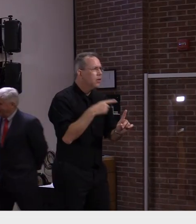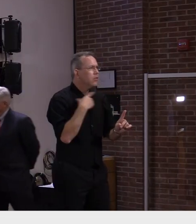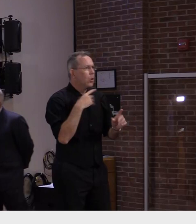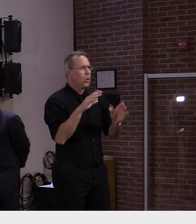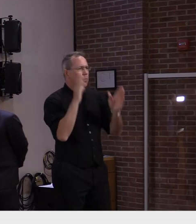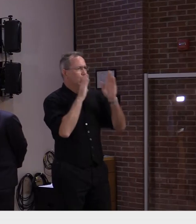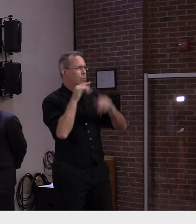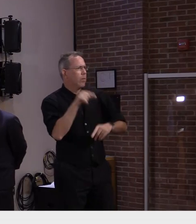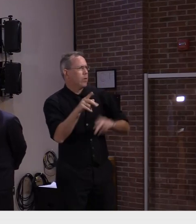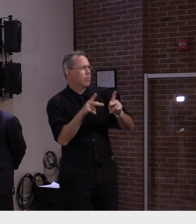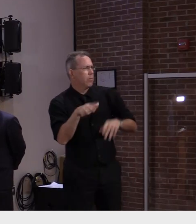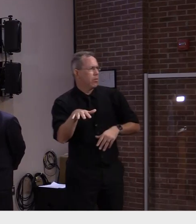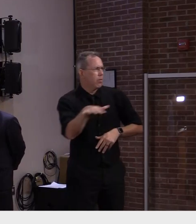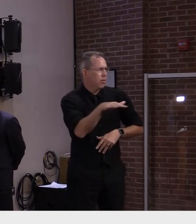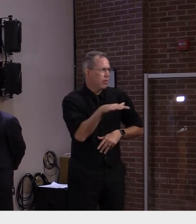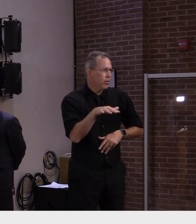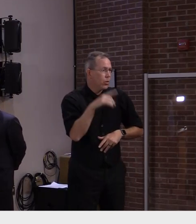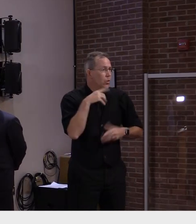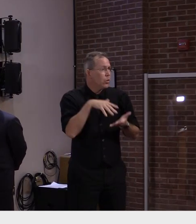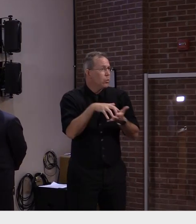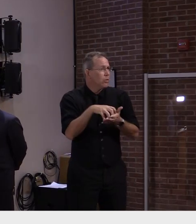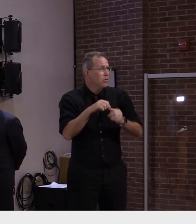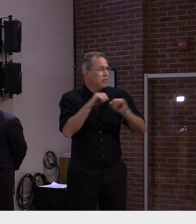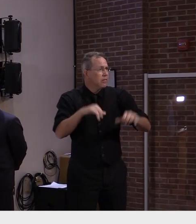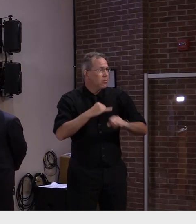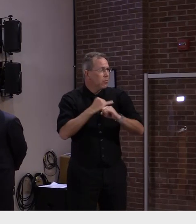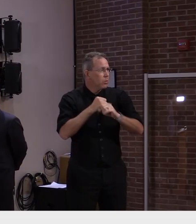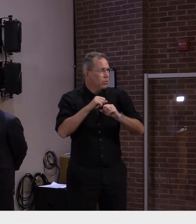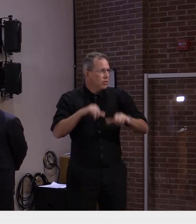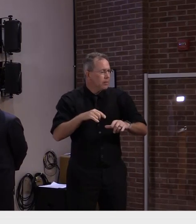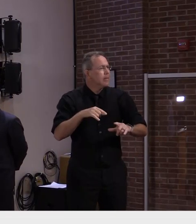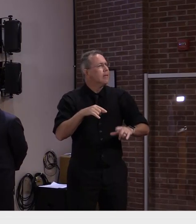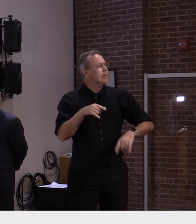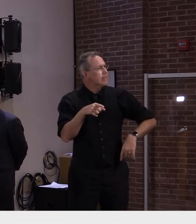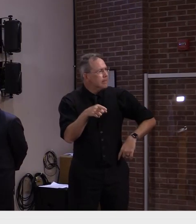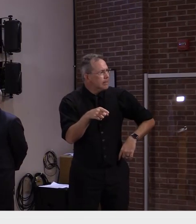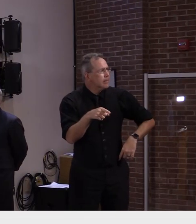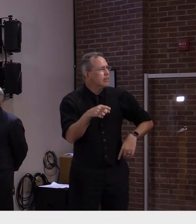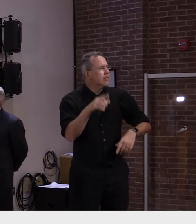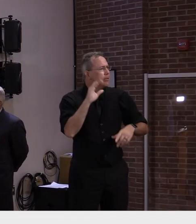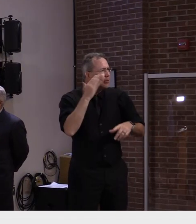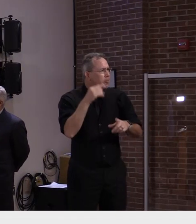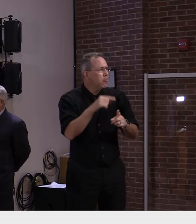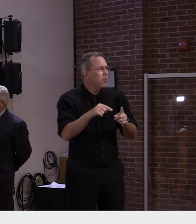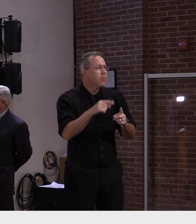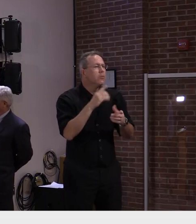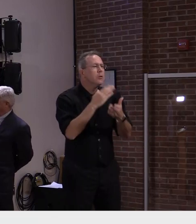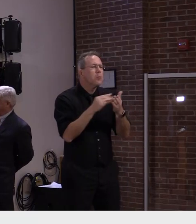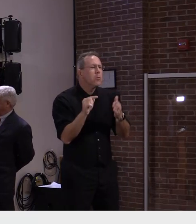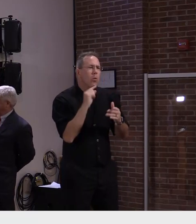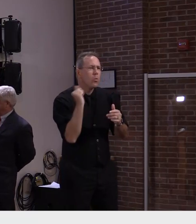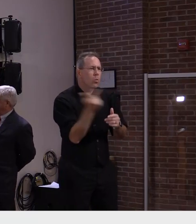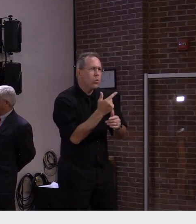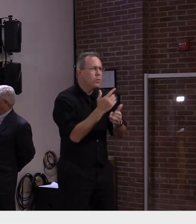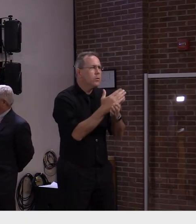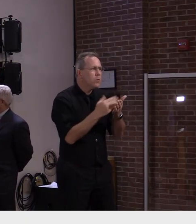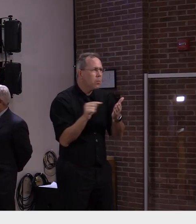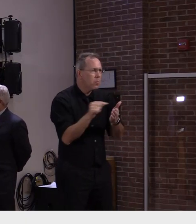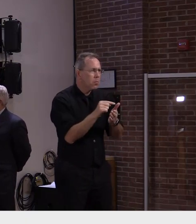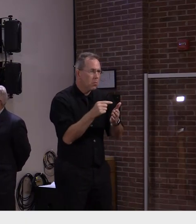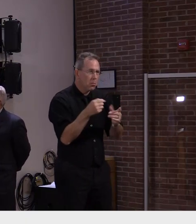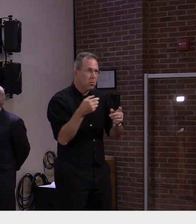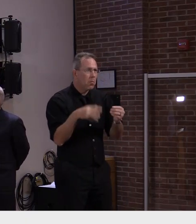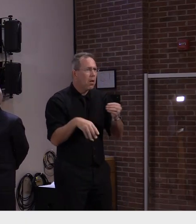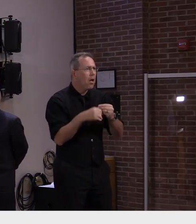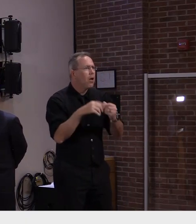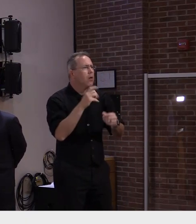umbrella, that could actually benefit from a booster shot. Whereas other data shows that